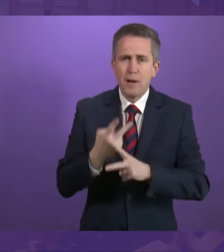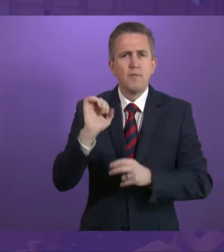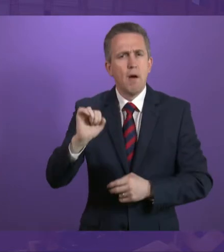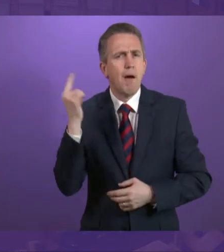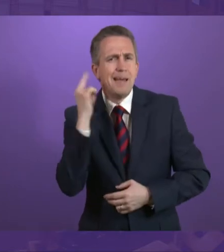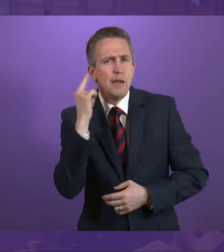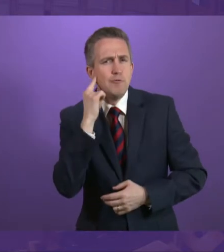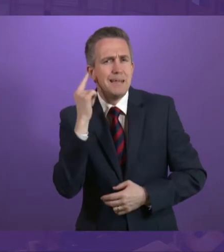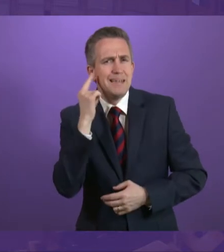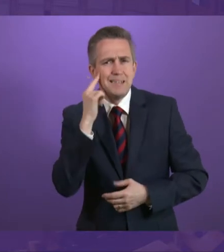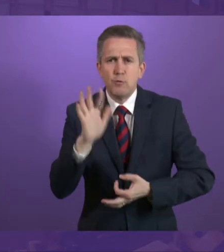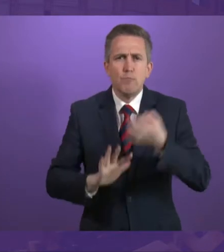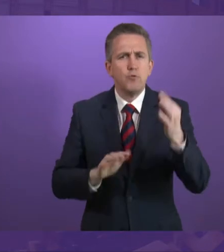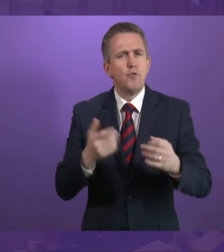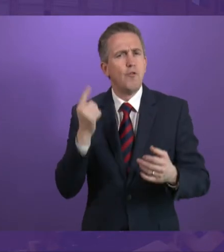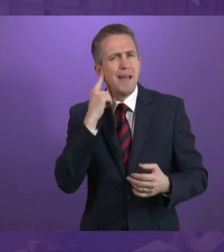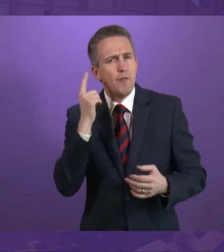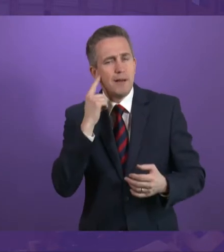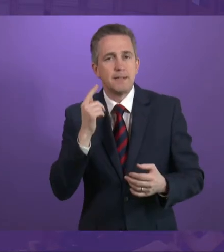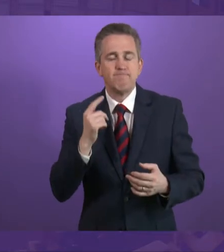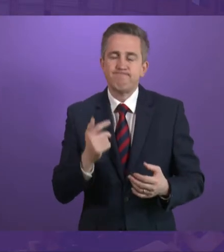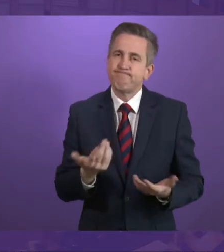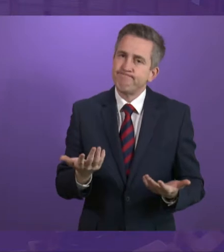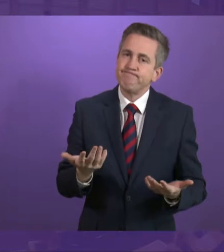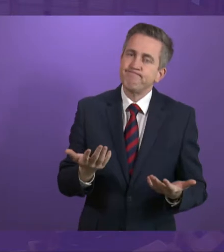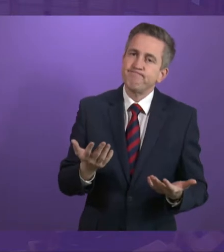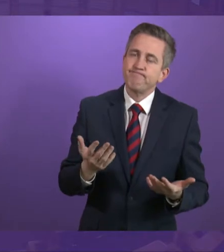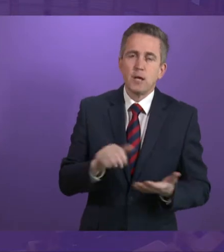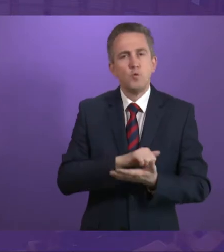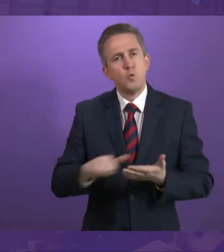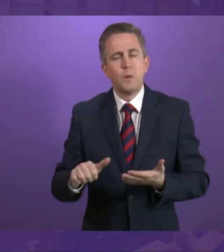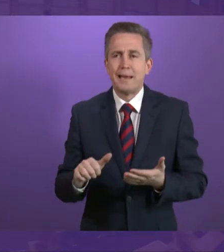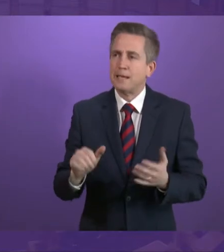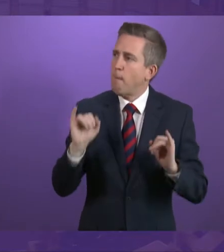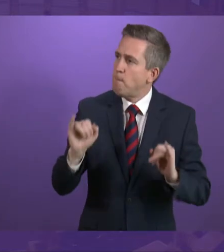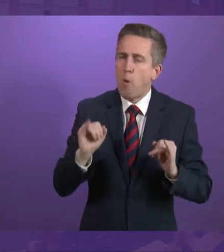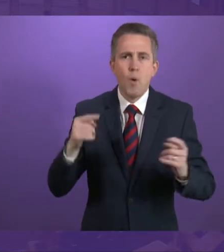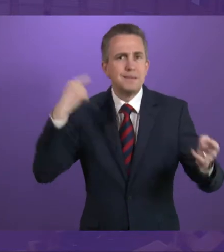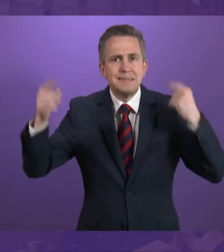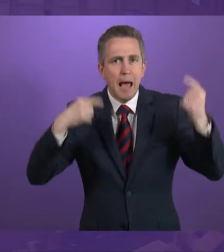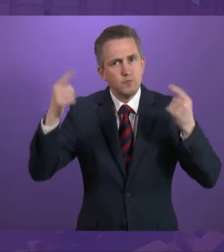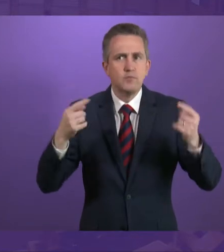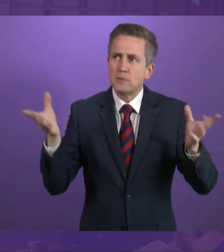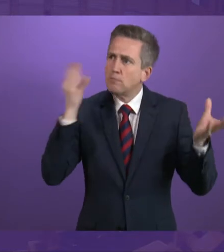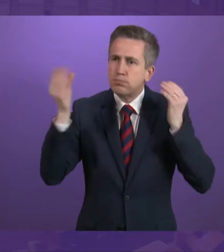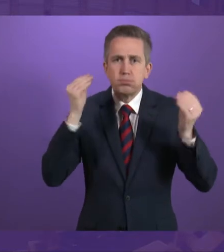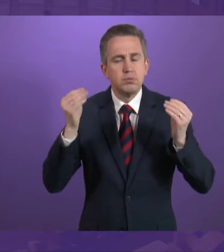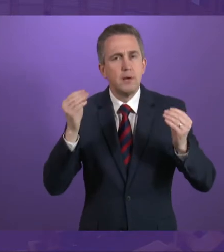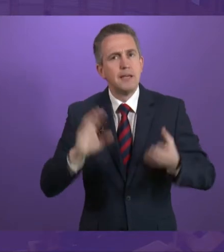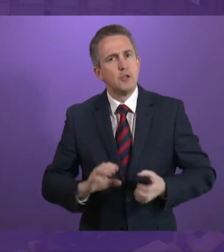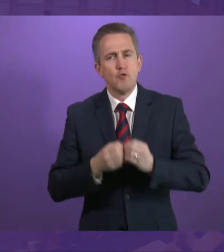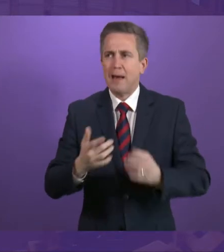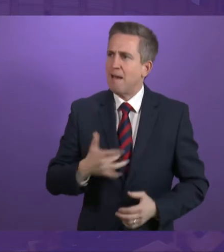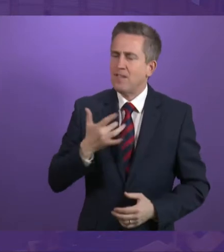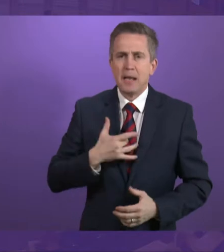experiences. Poor acoustics can often be a significant cause of discomfort, distress and exclusion.